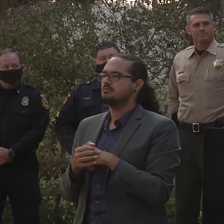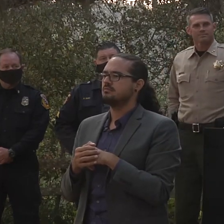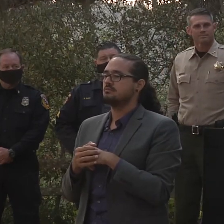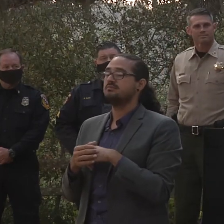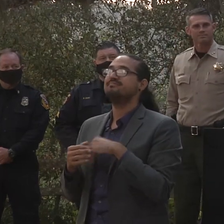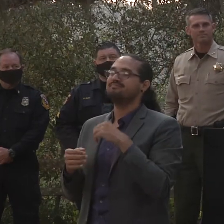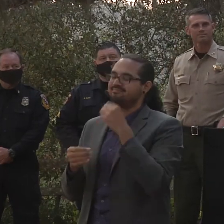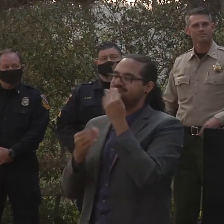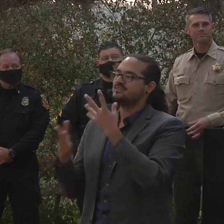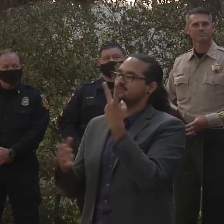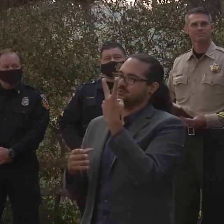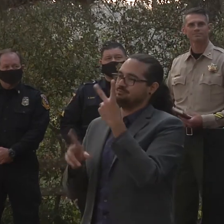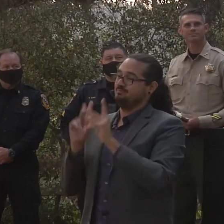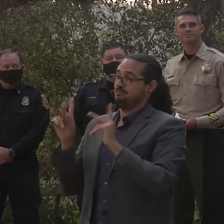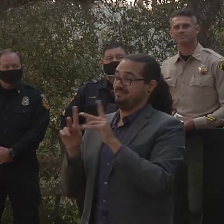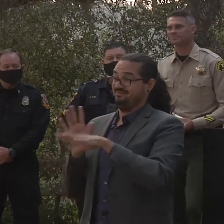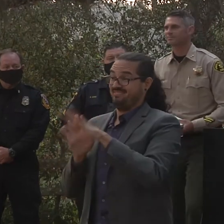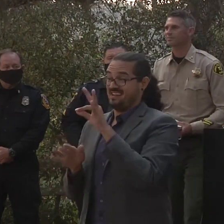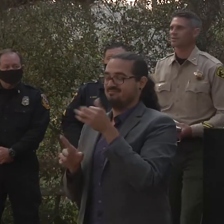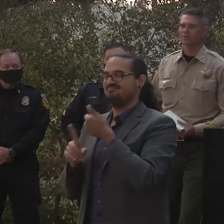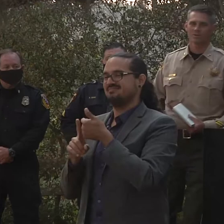additional information about those that are missing